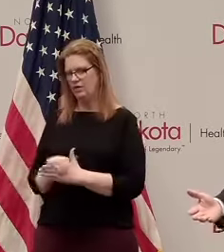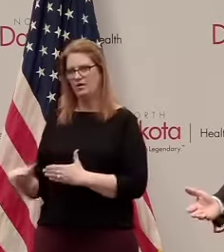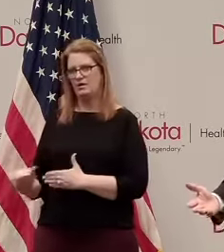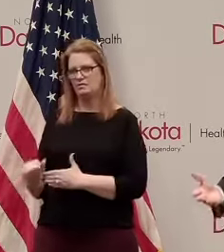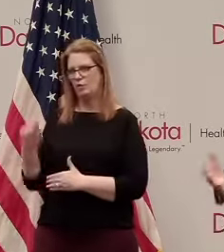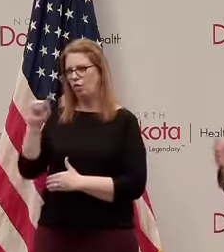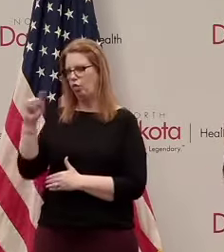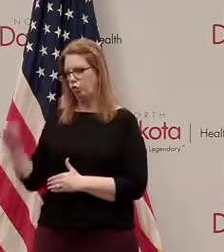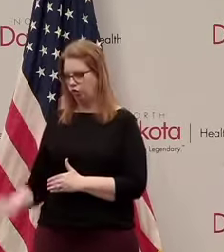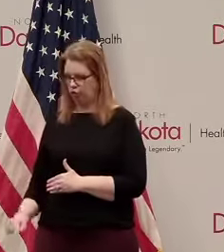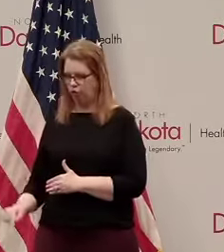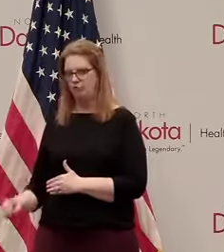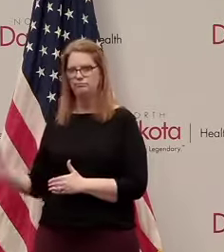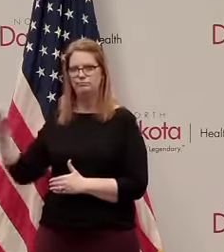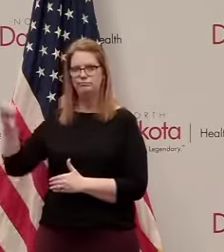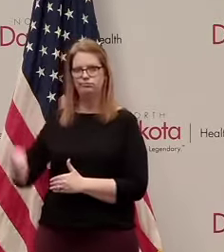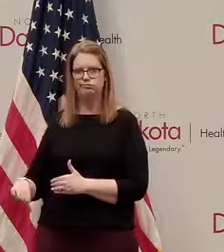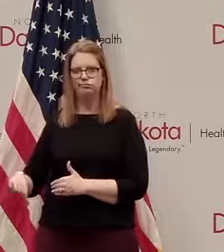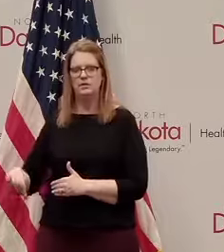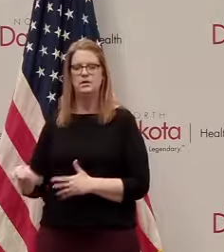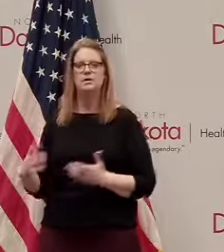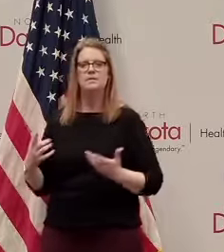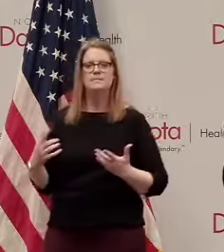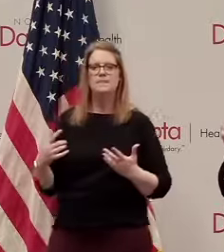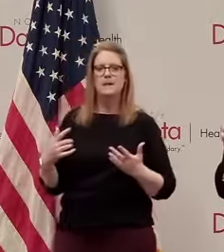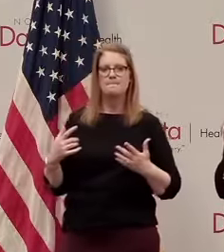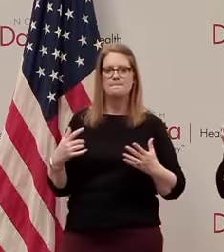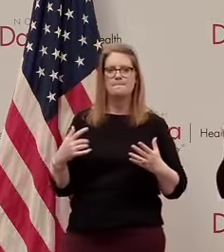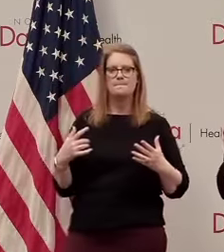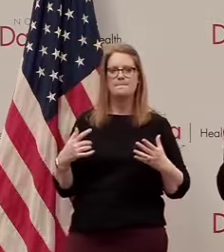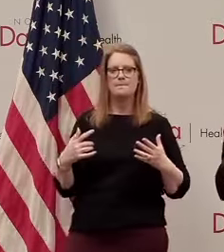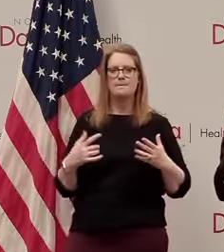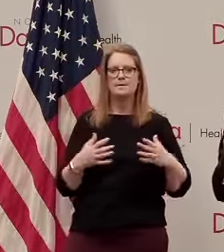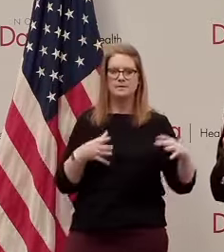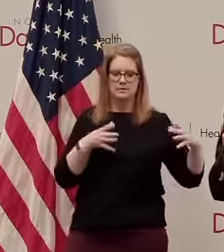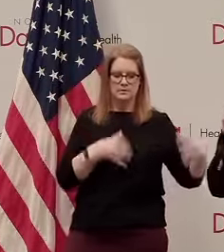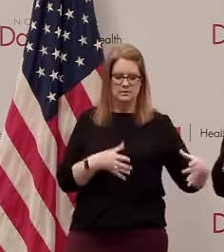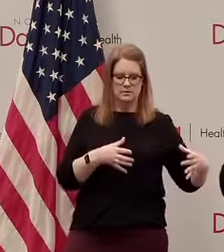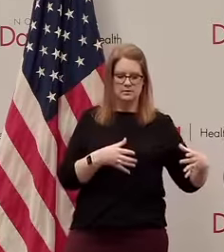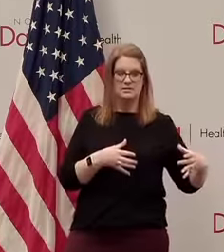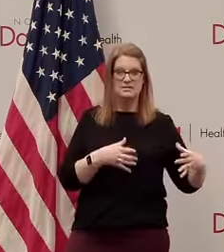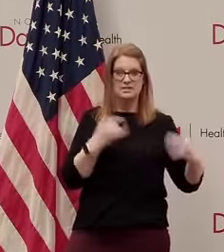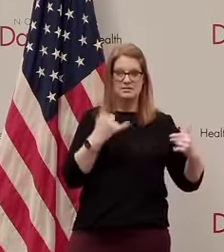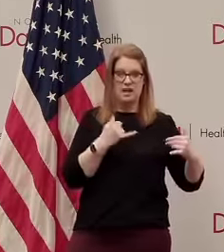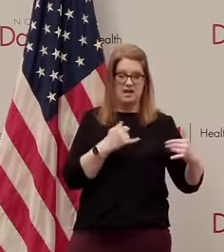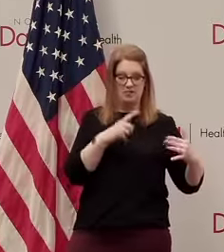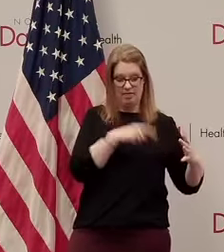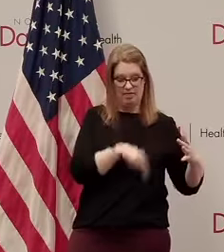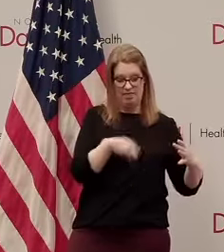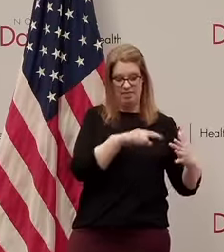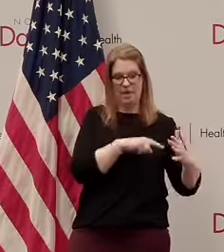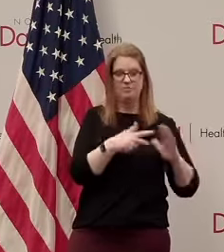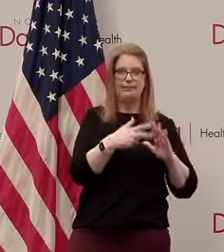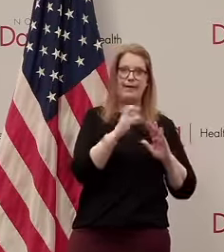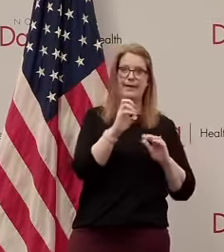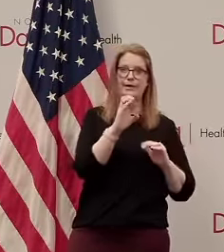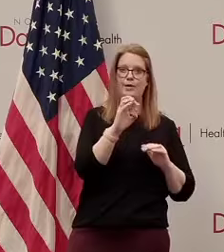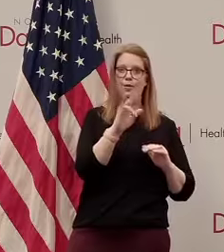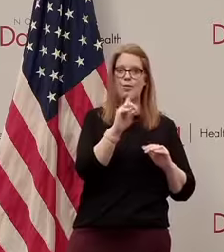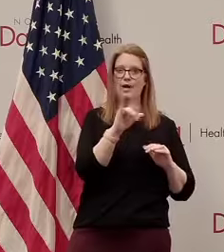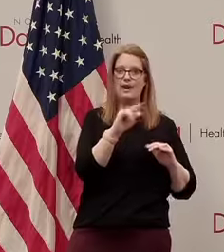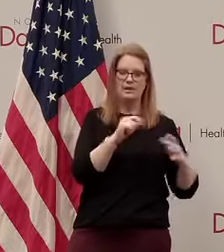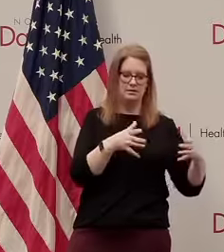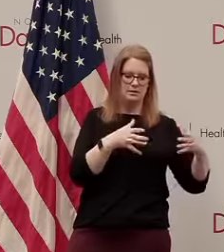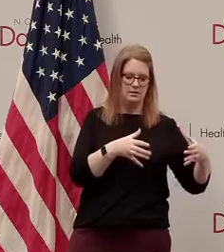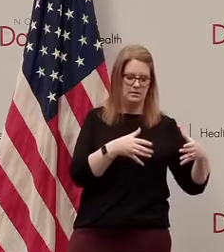day and so their standing their standing for credit worthiness was greatly diminished by this price